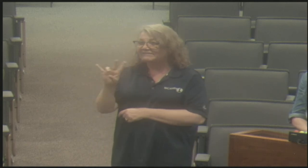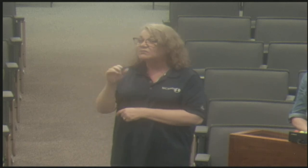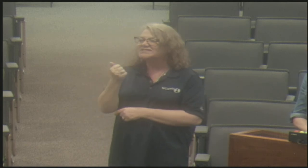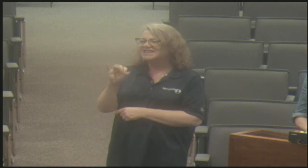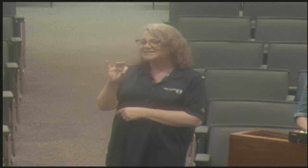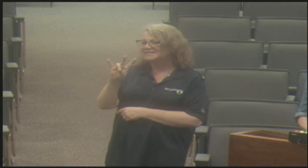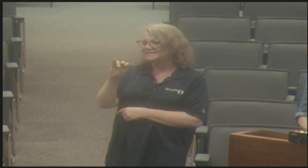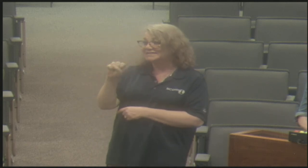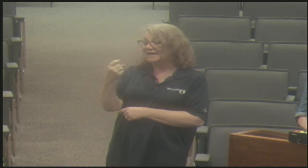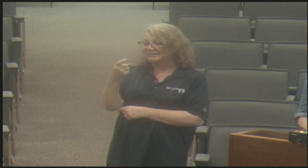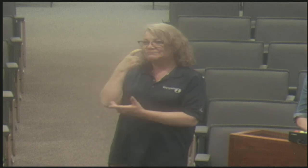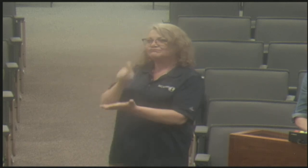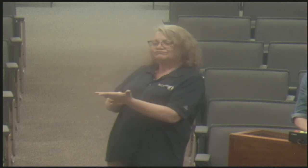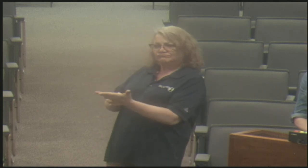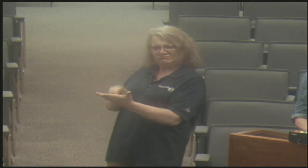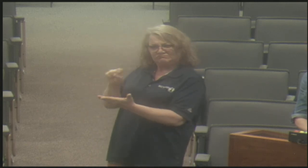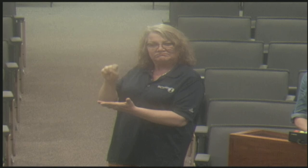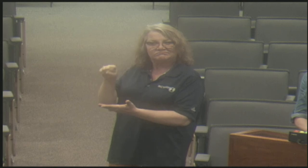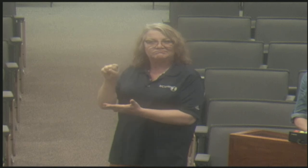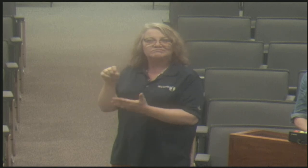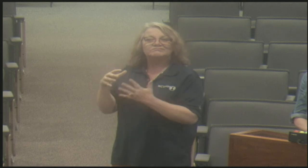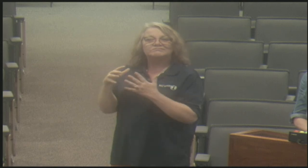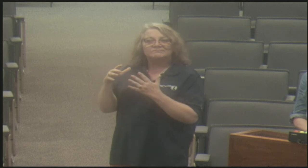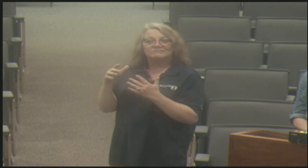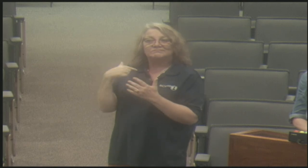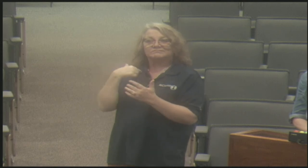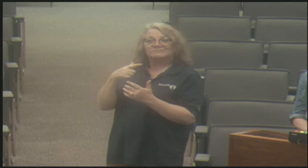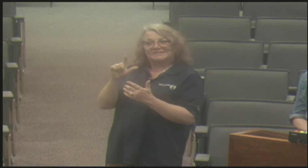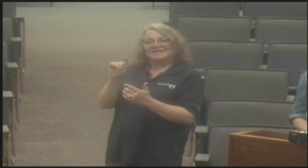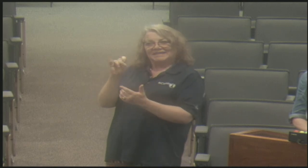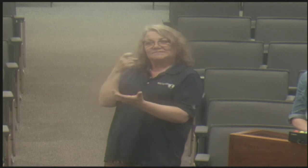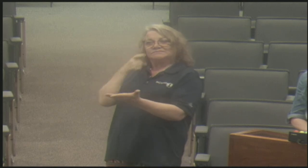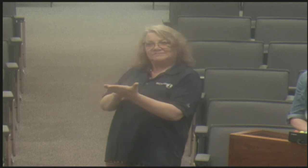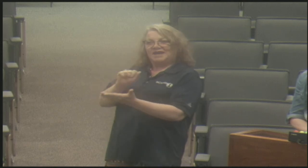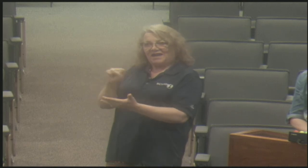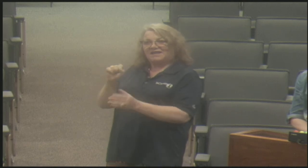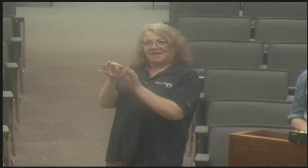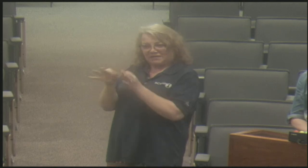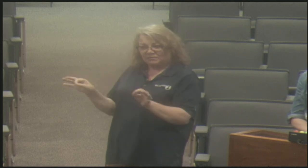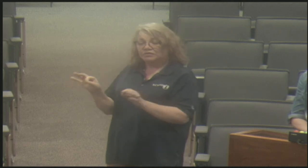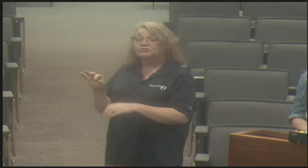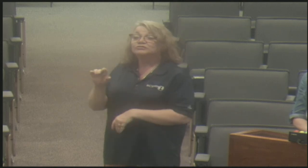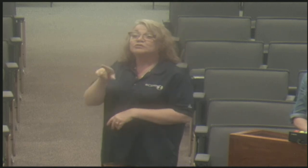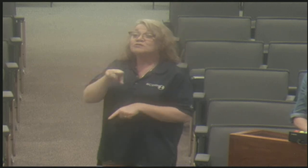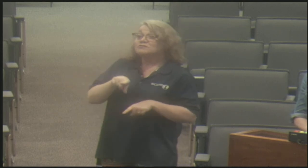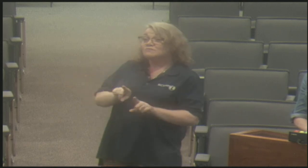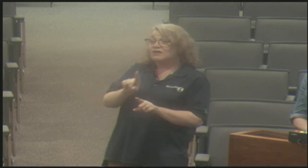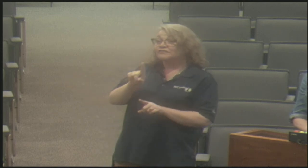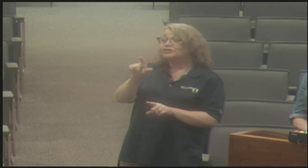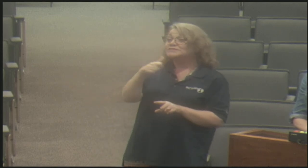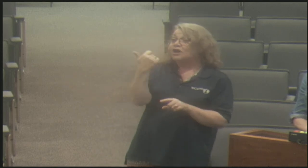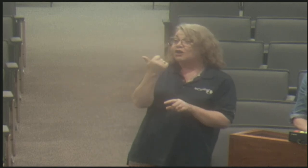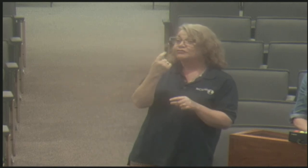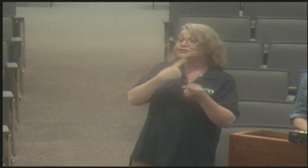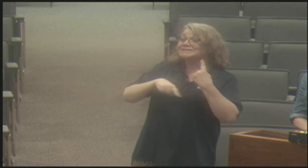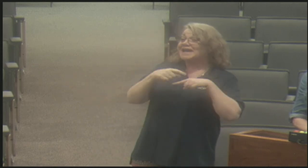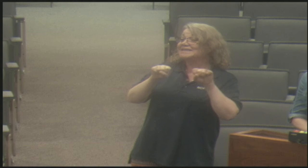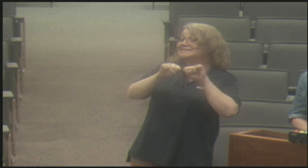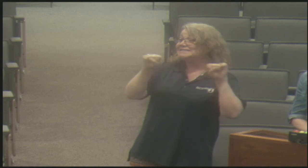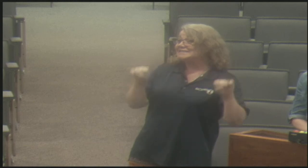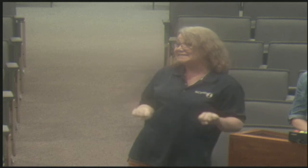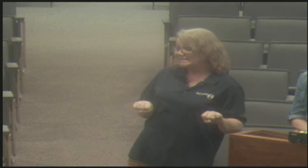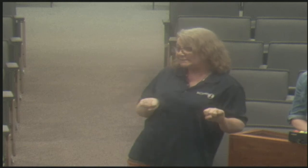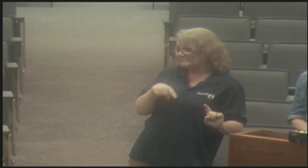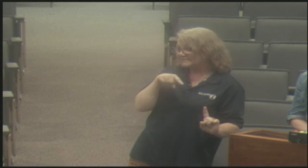in, in the 70s, 1970s at that, um, that's when it officially was recognized as